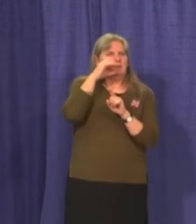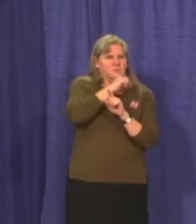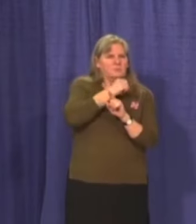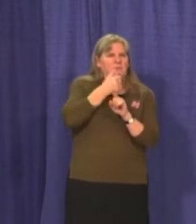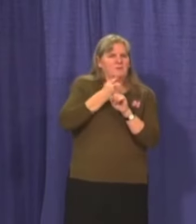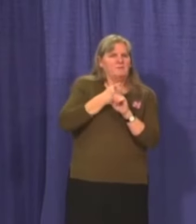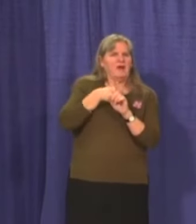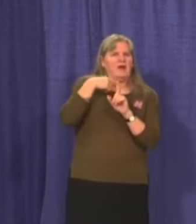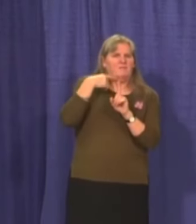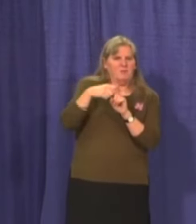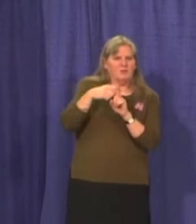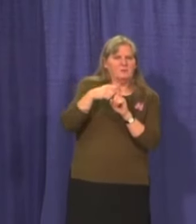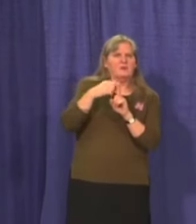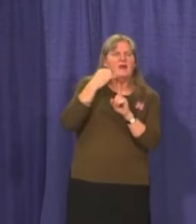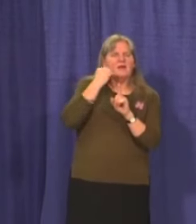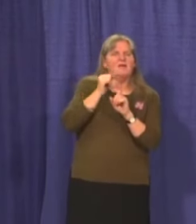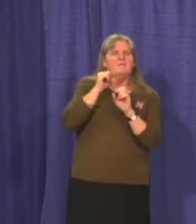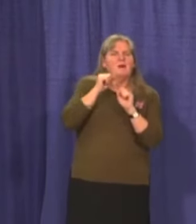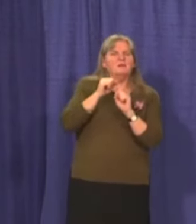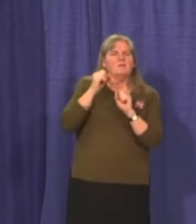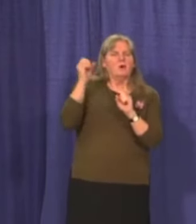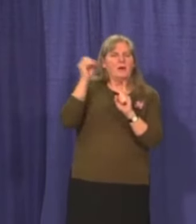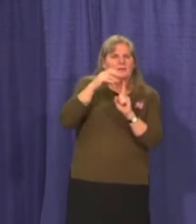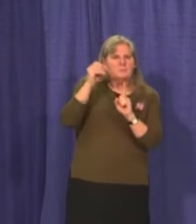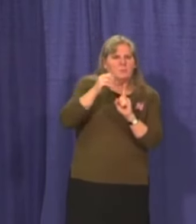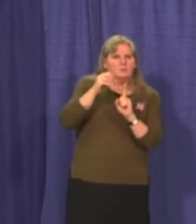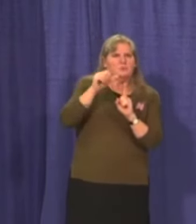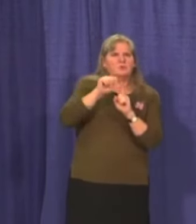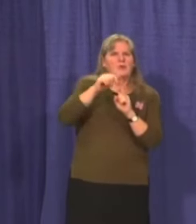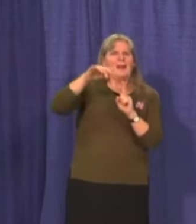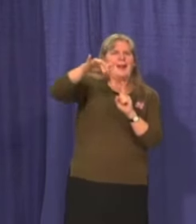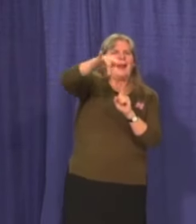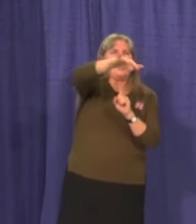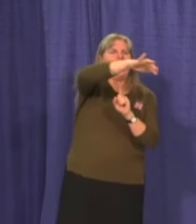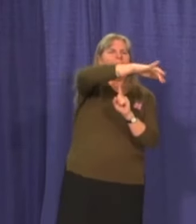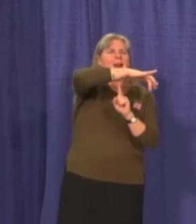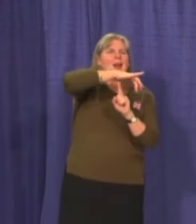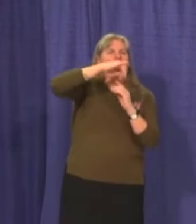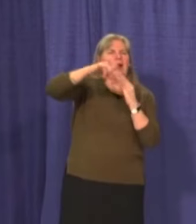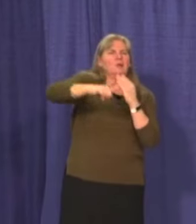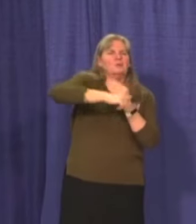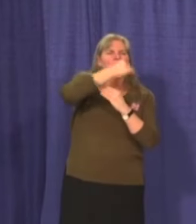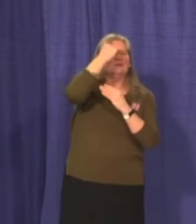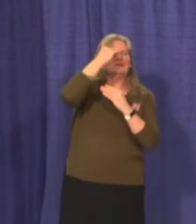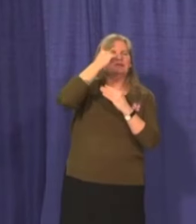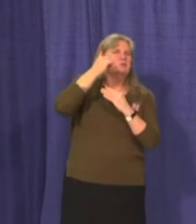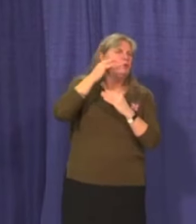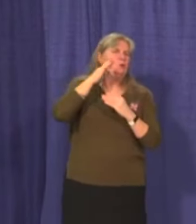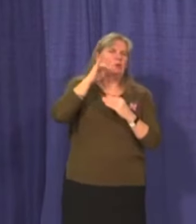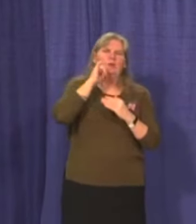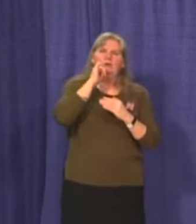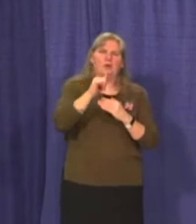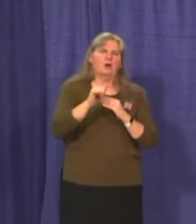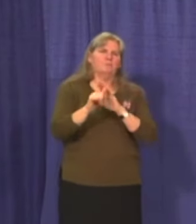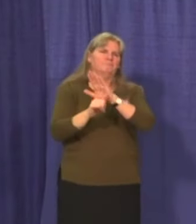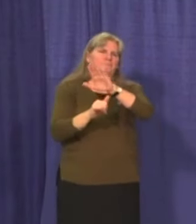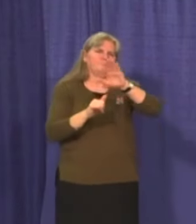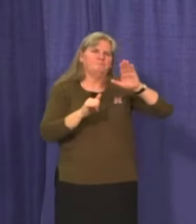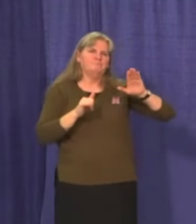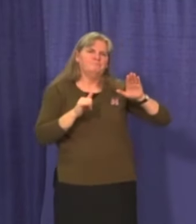have been an exposure? And, uh, we were very confident that, that there was not an exposure in any, in any of these scenarios.